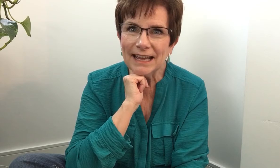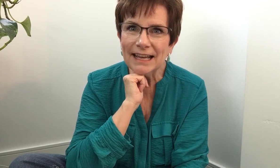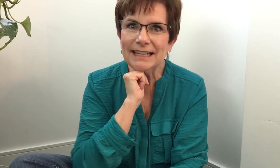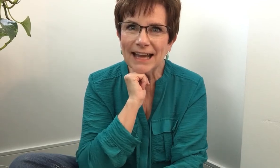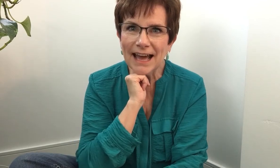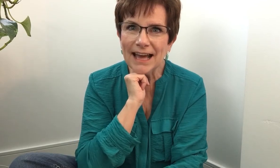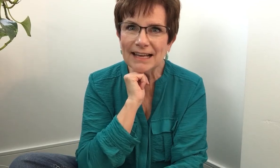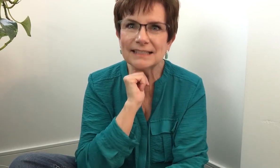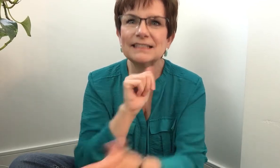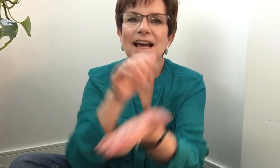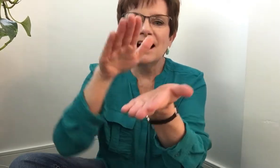yes.